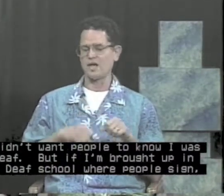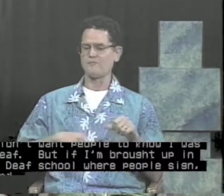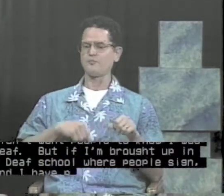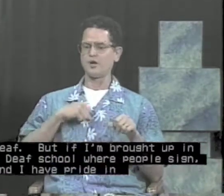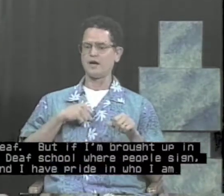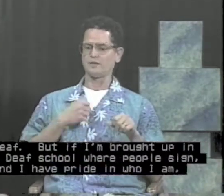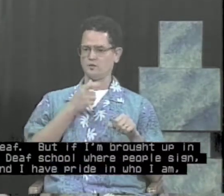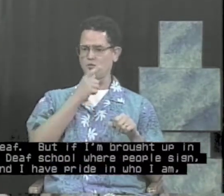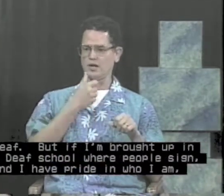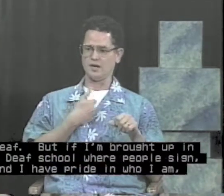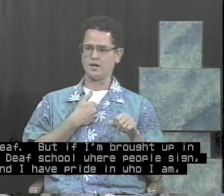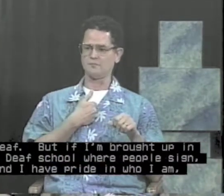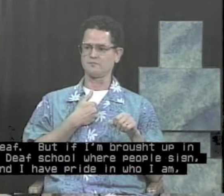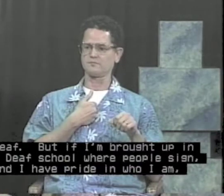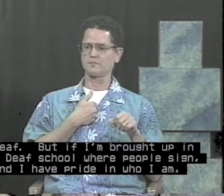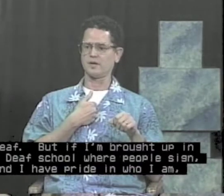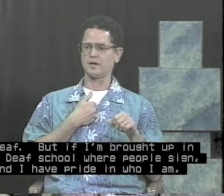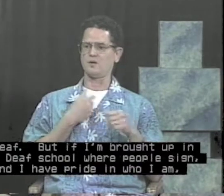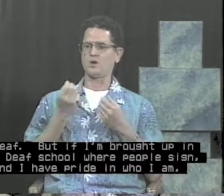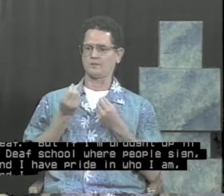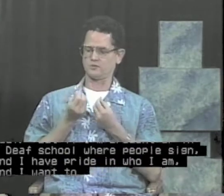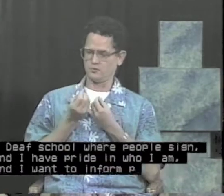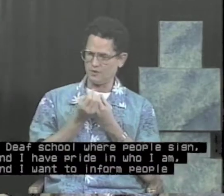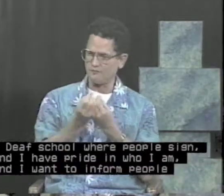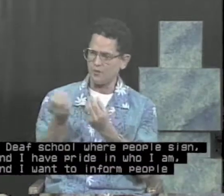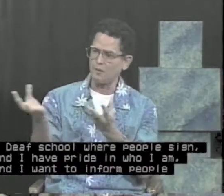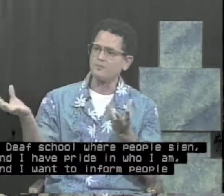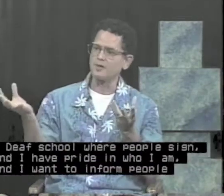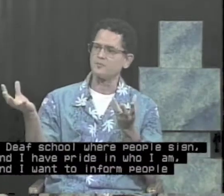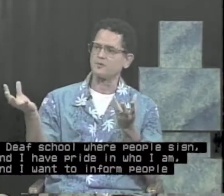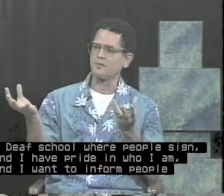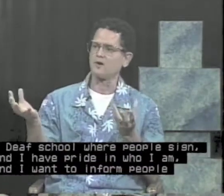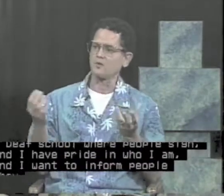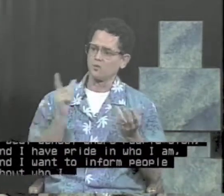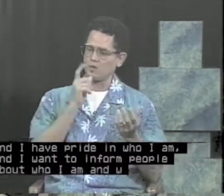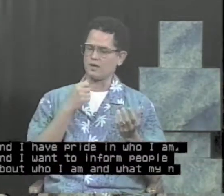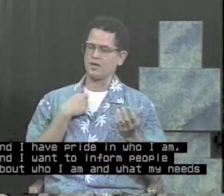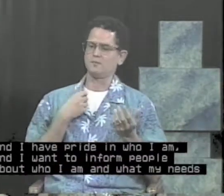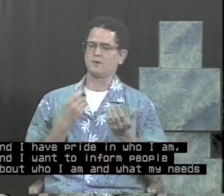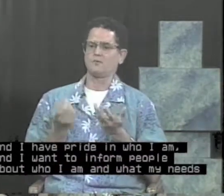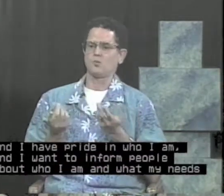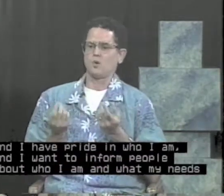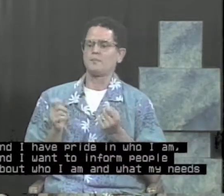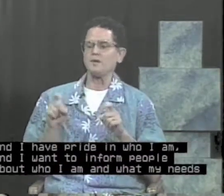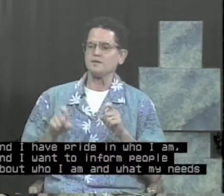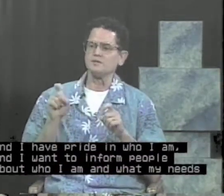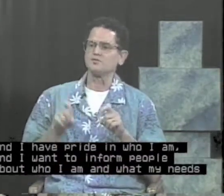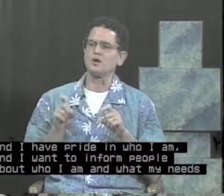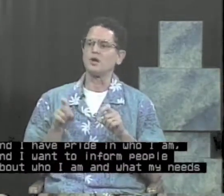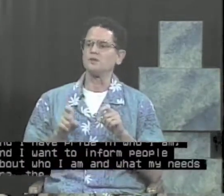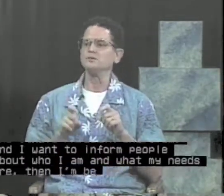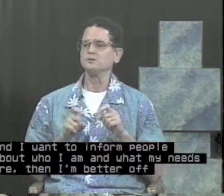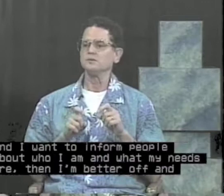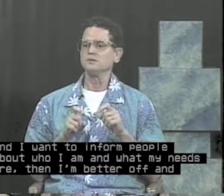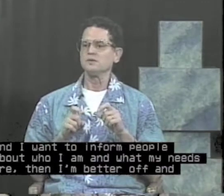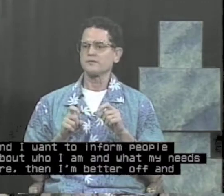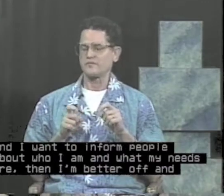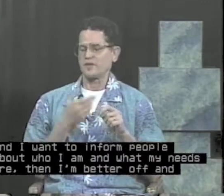I have pride in who I am and I want to inform people about who I am and what my needs are, then